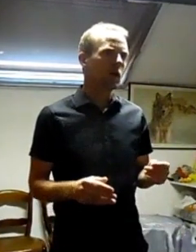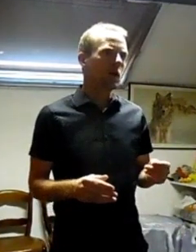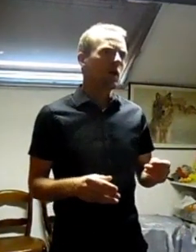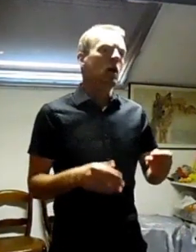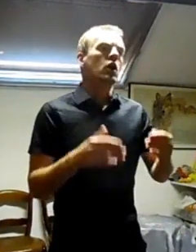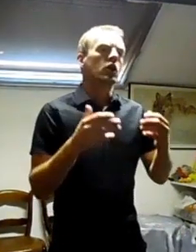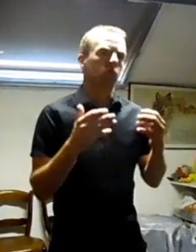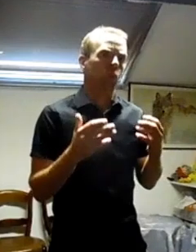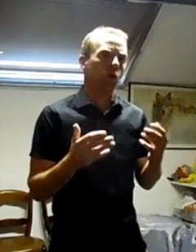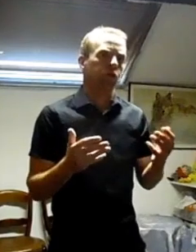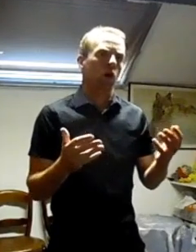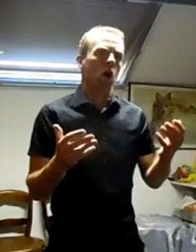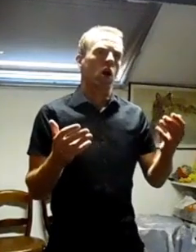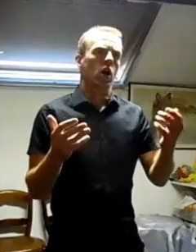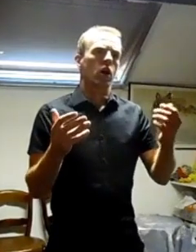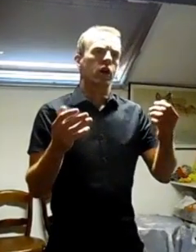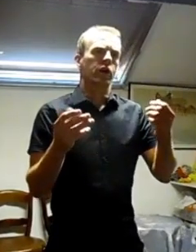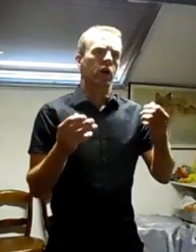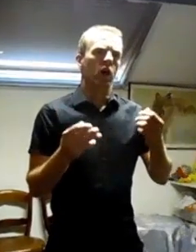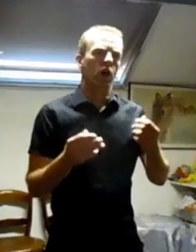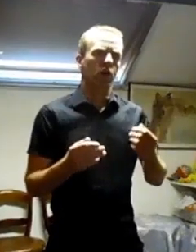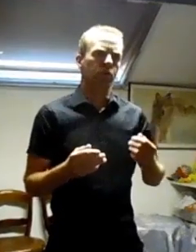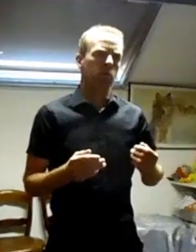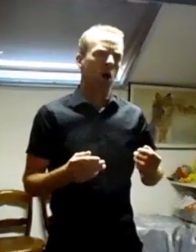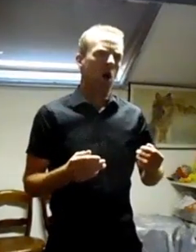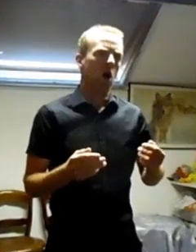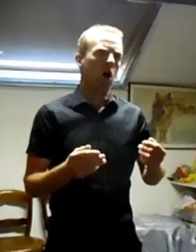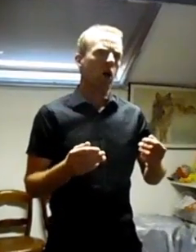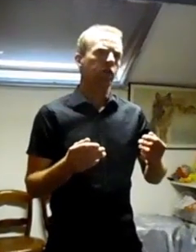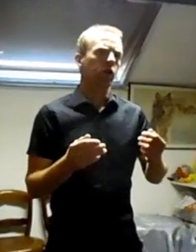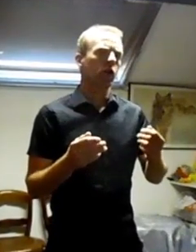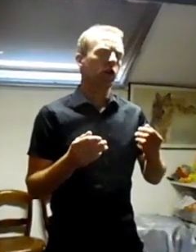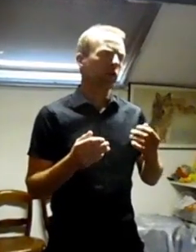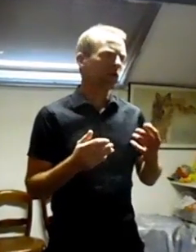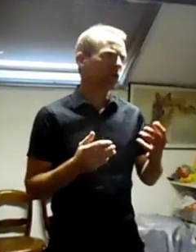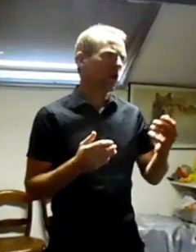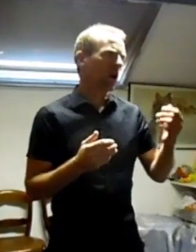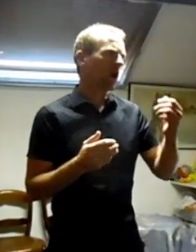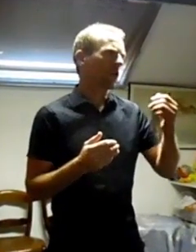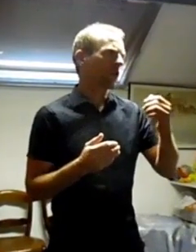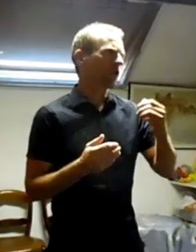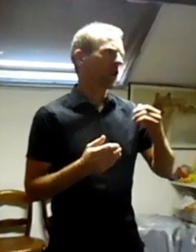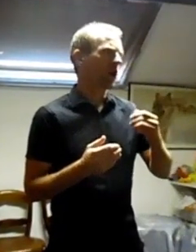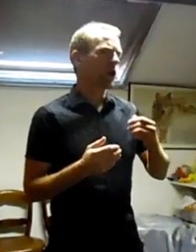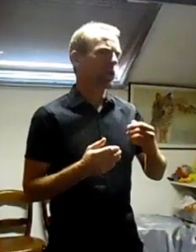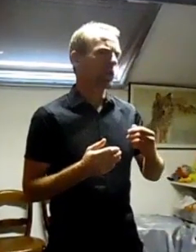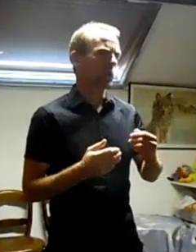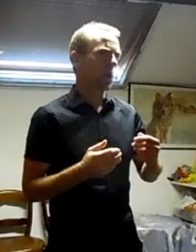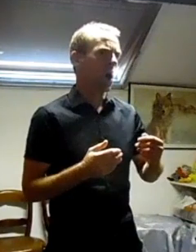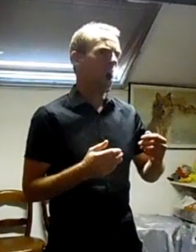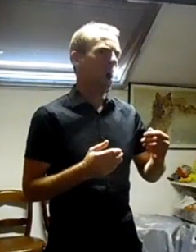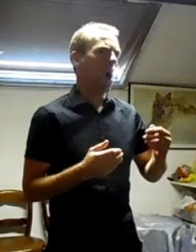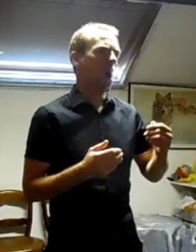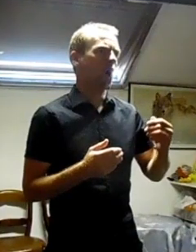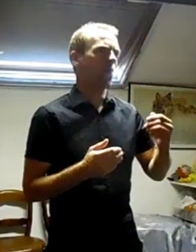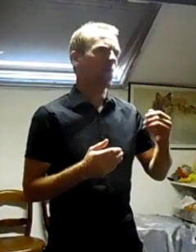My John Bonny Bente, my John Bonny Bente,